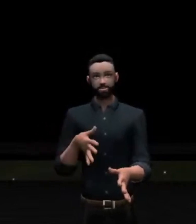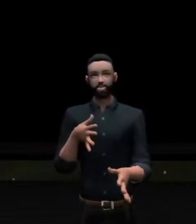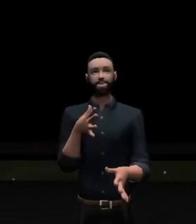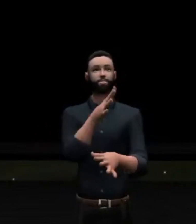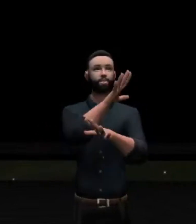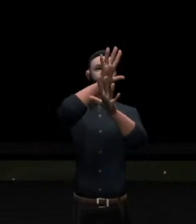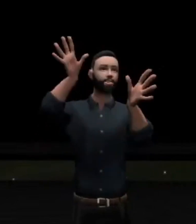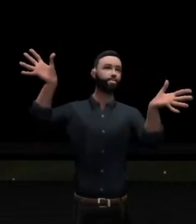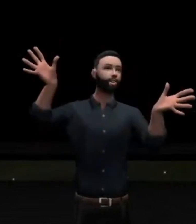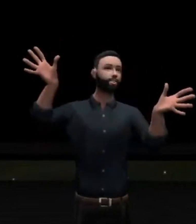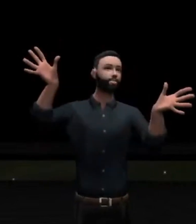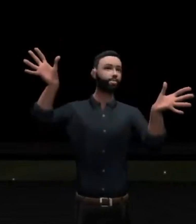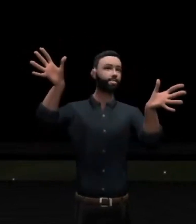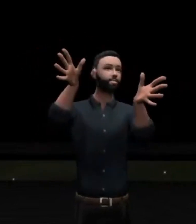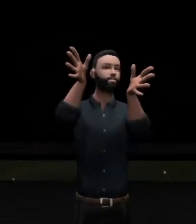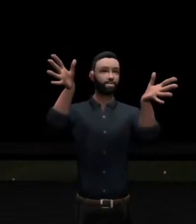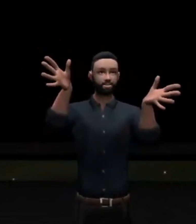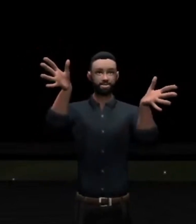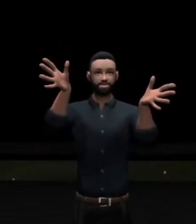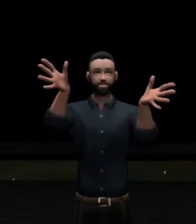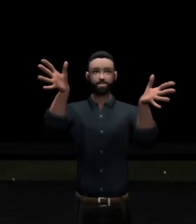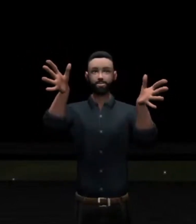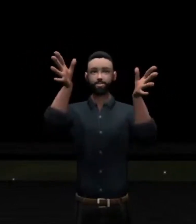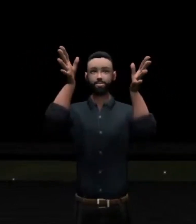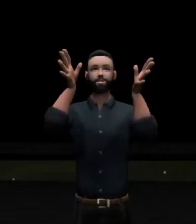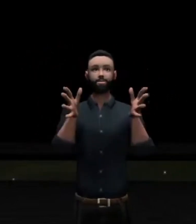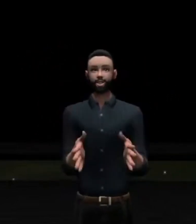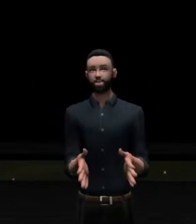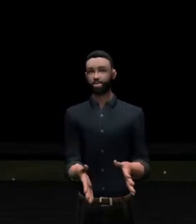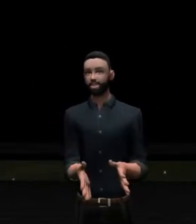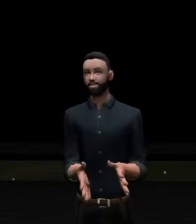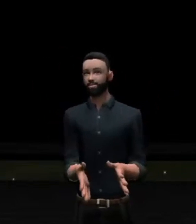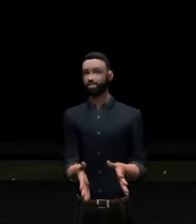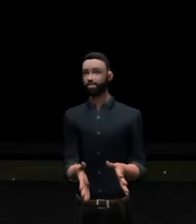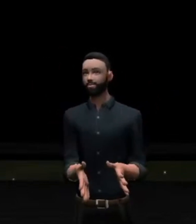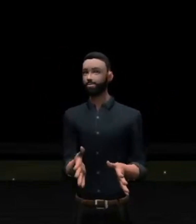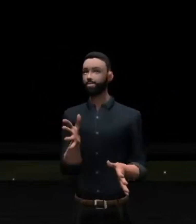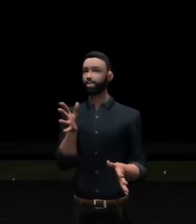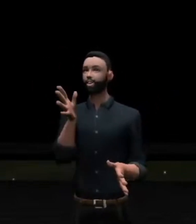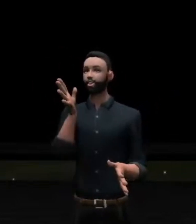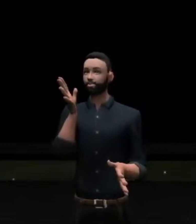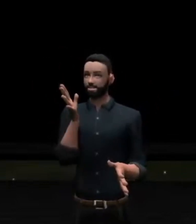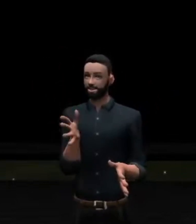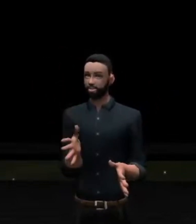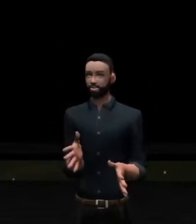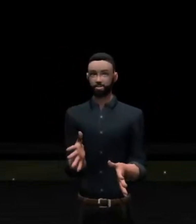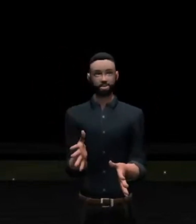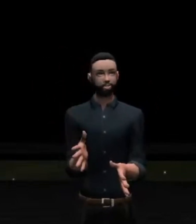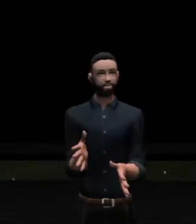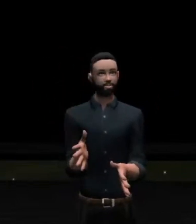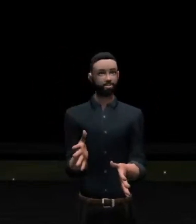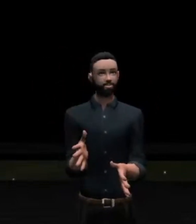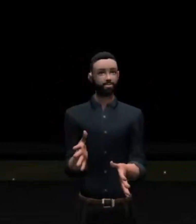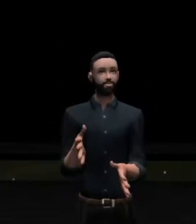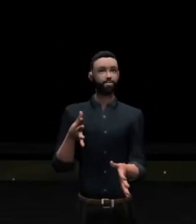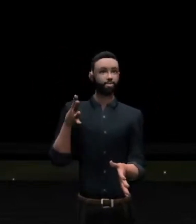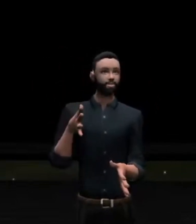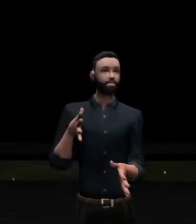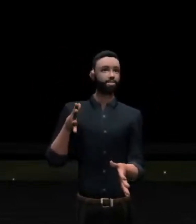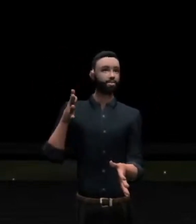So anyone can witness the power of God. But only a true Christian